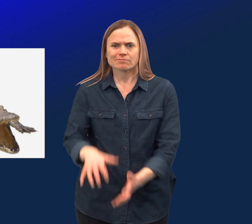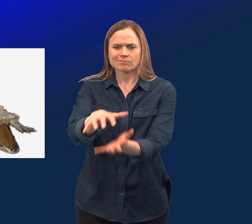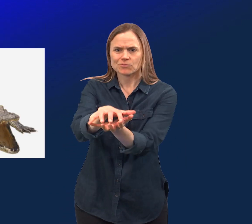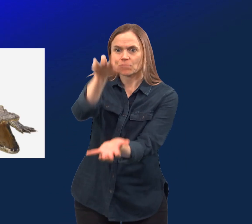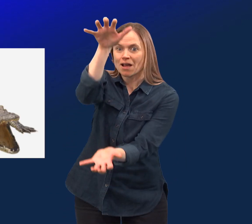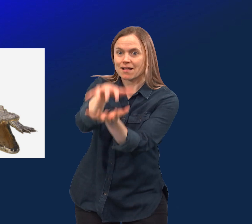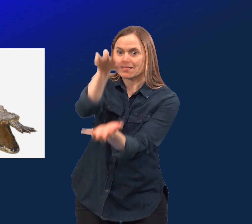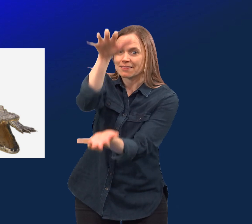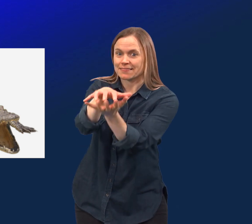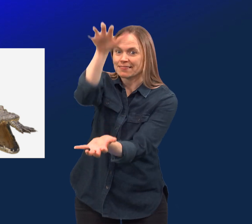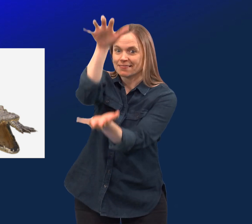Crocodile